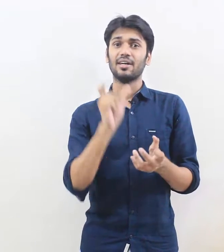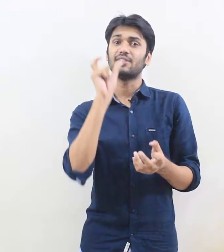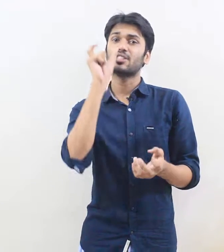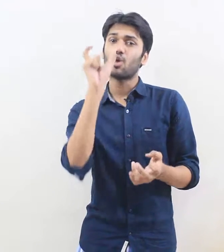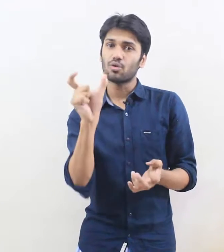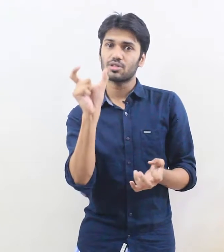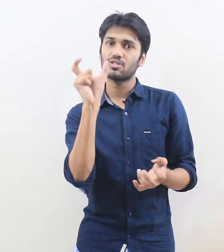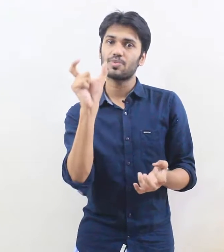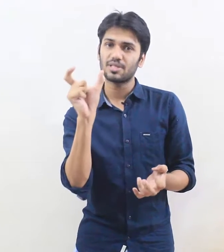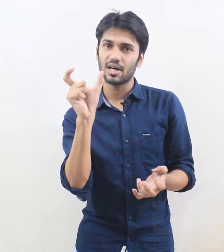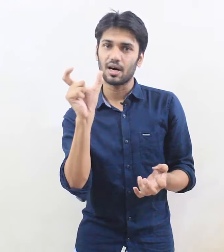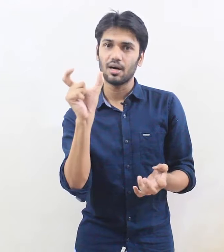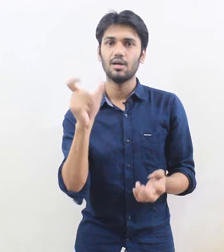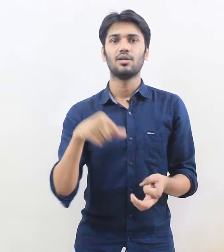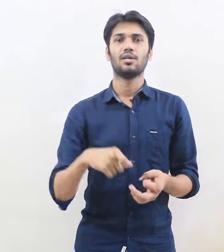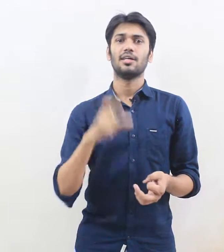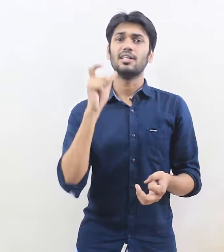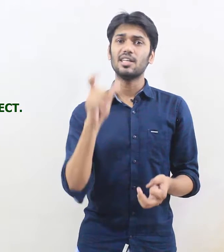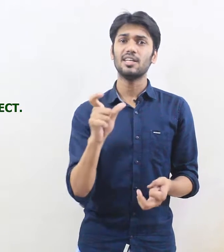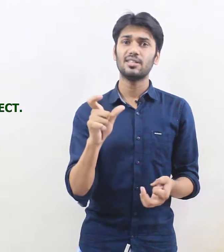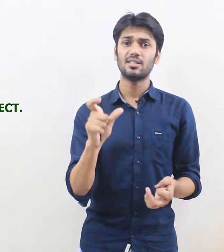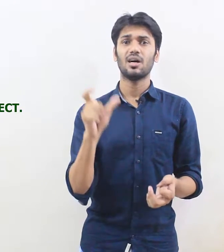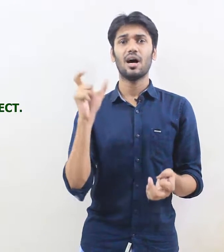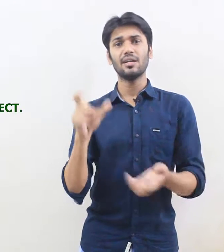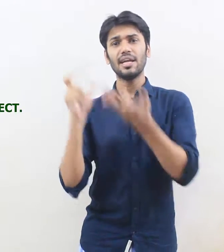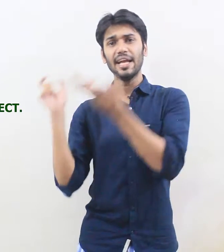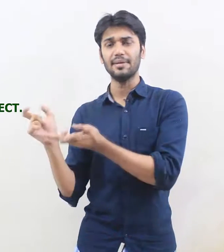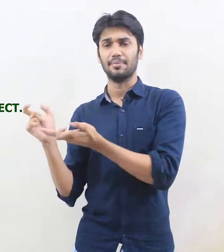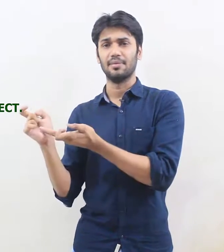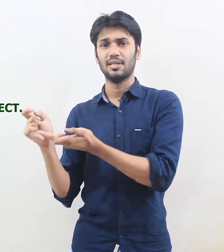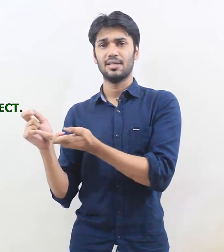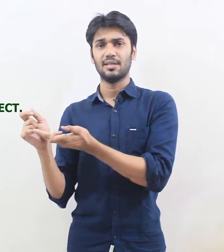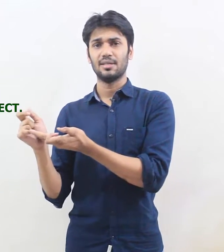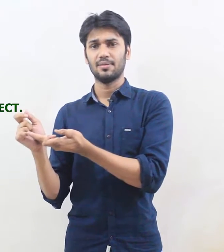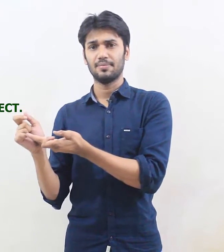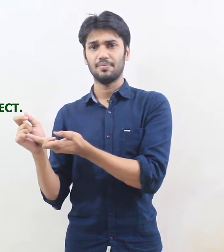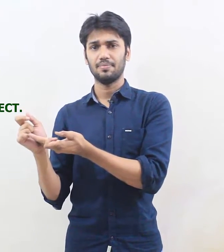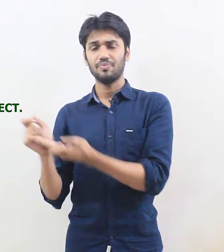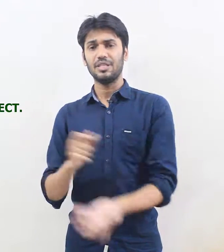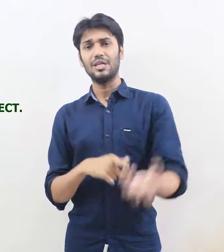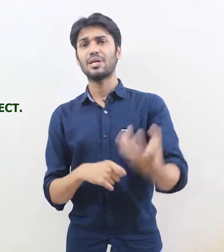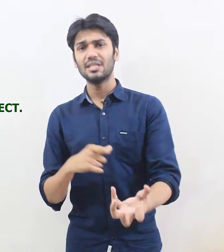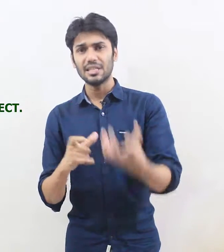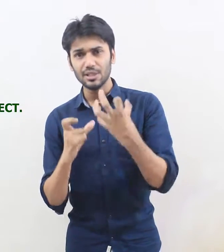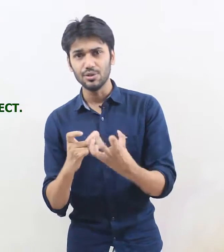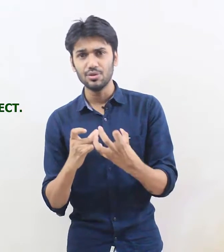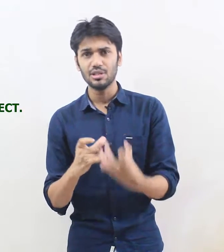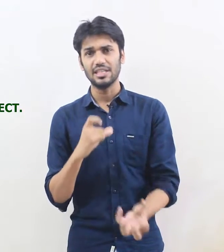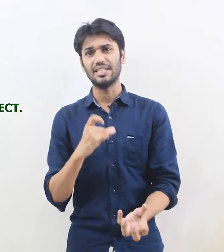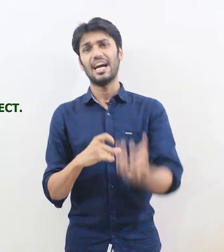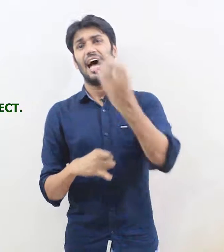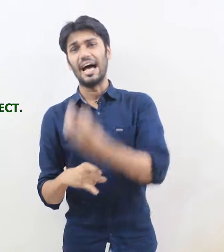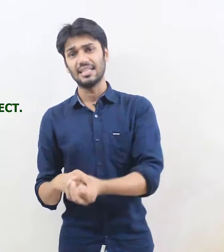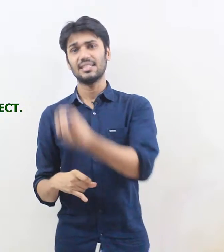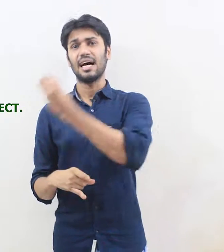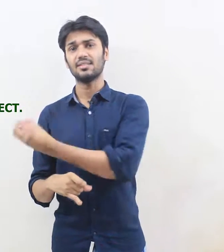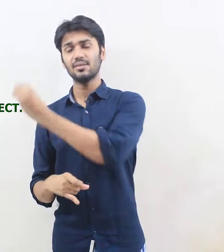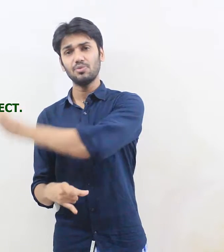Cox's Bazaar is a name you can use it as a